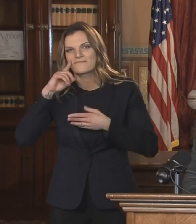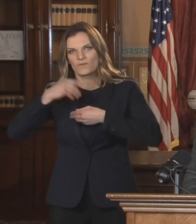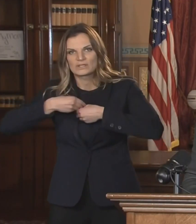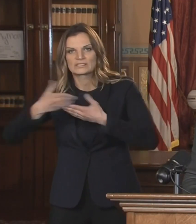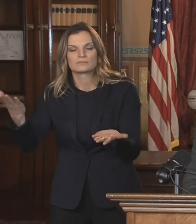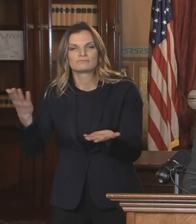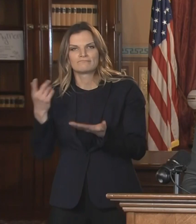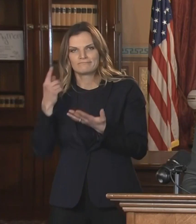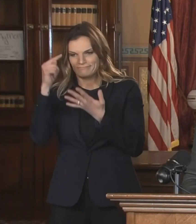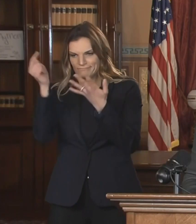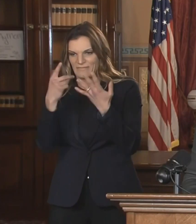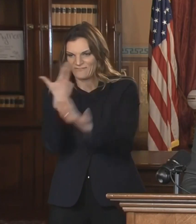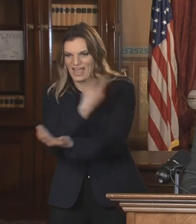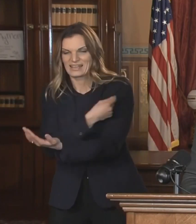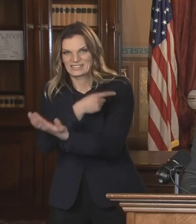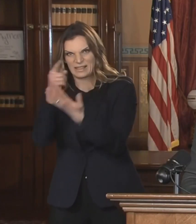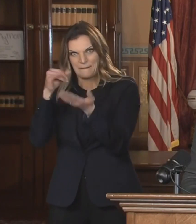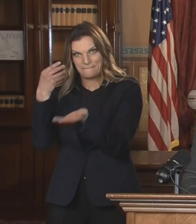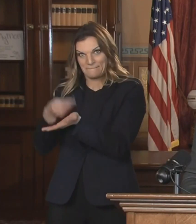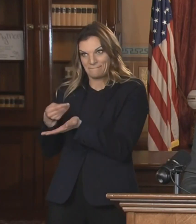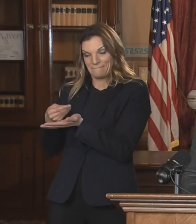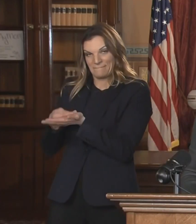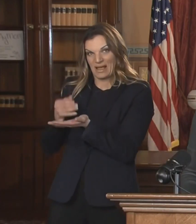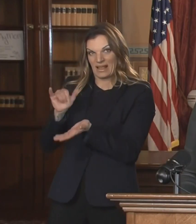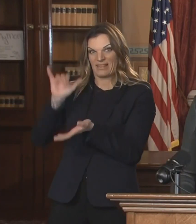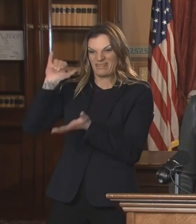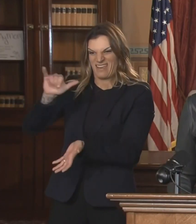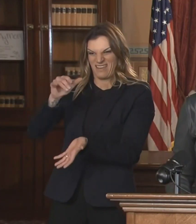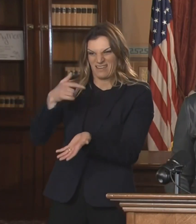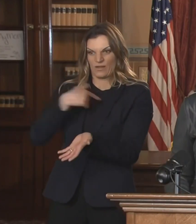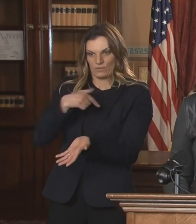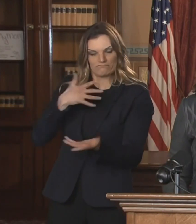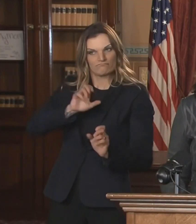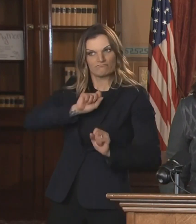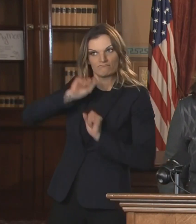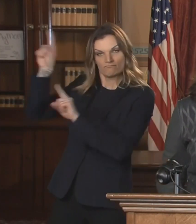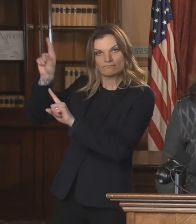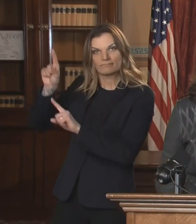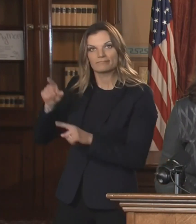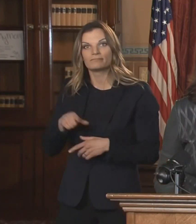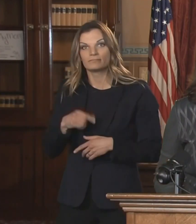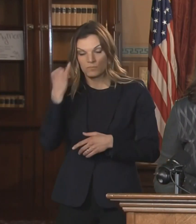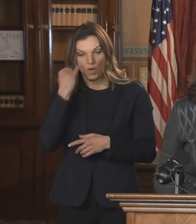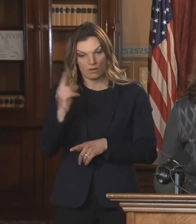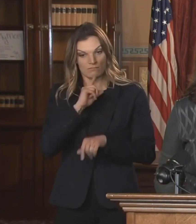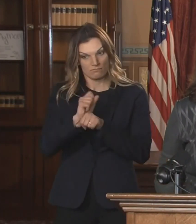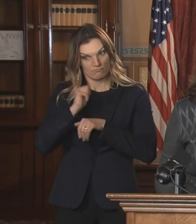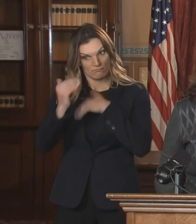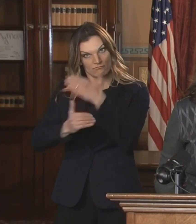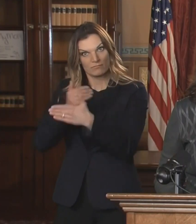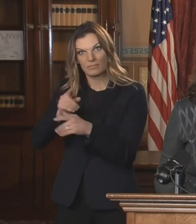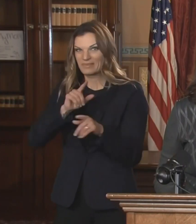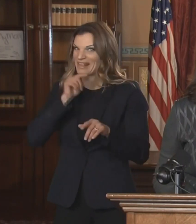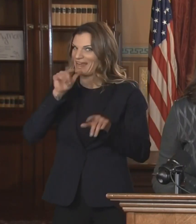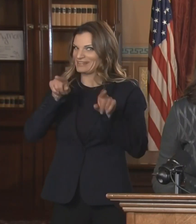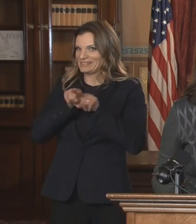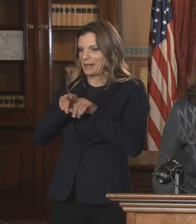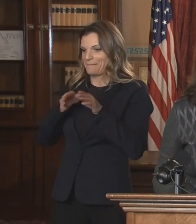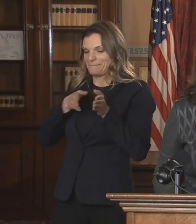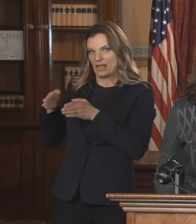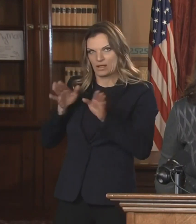of those vaccines. I know it's not what you have talked about, but if they could get traction, would that be of some help?